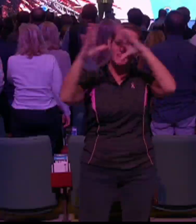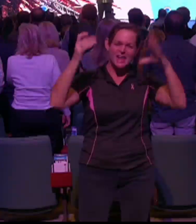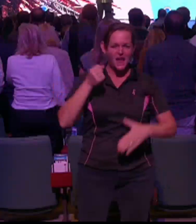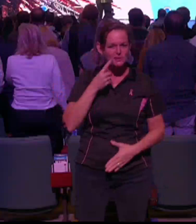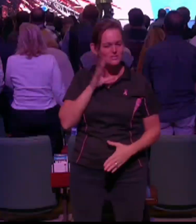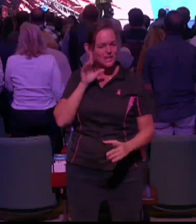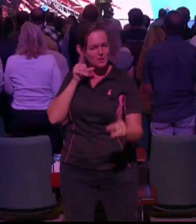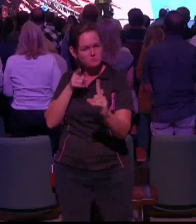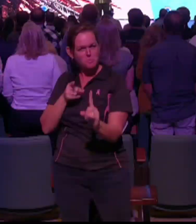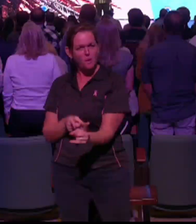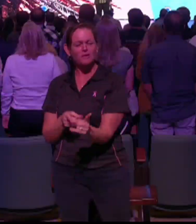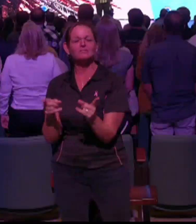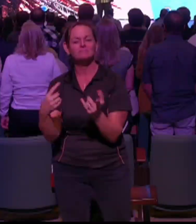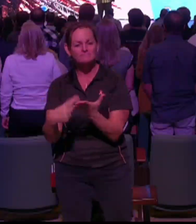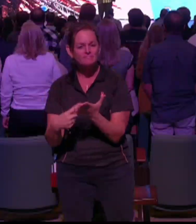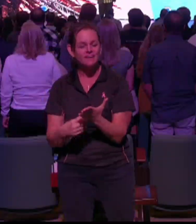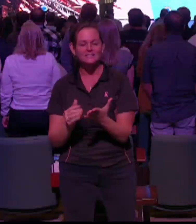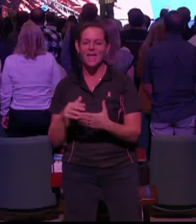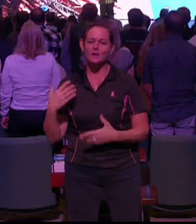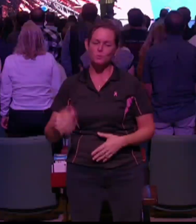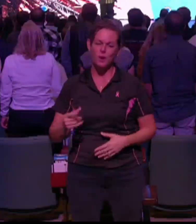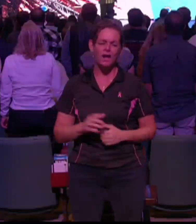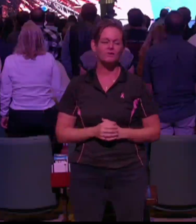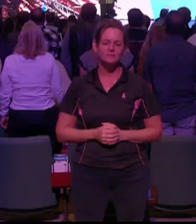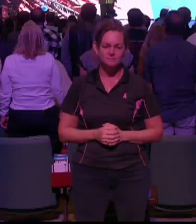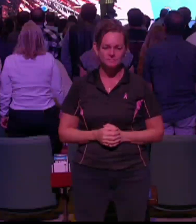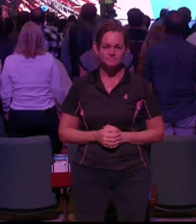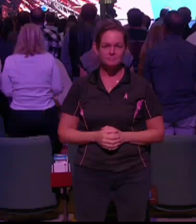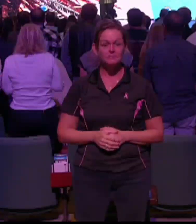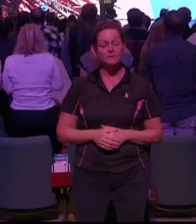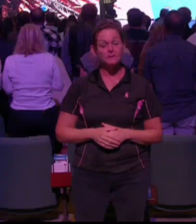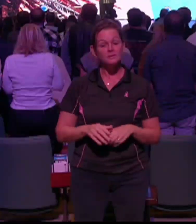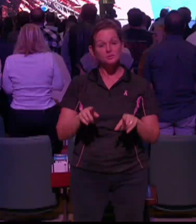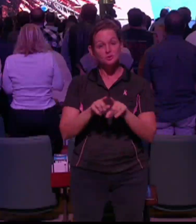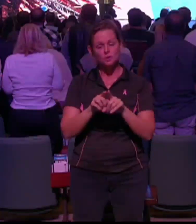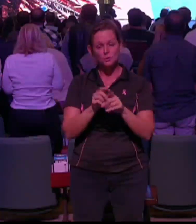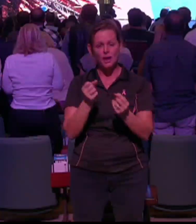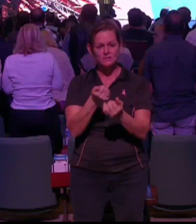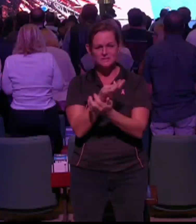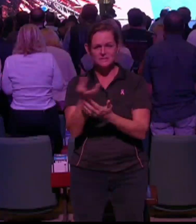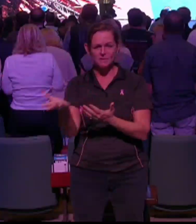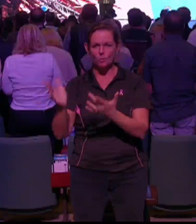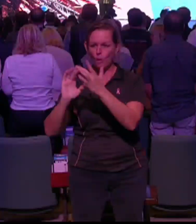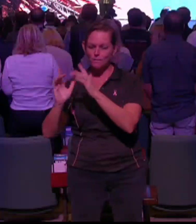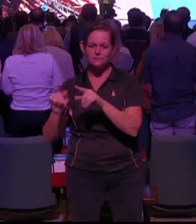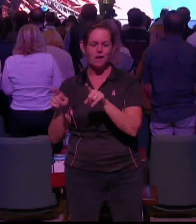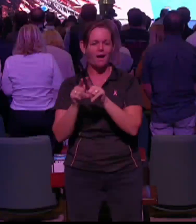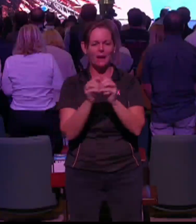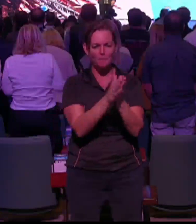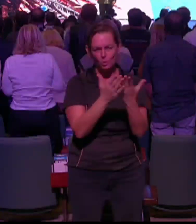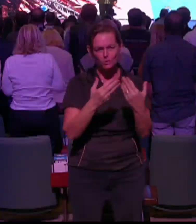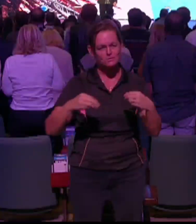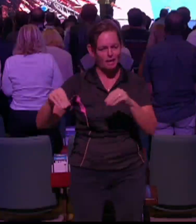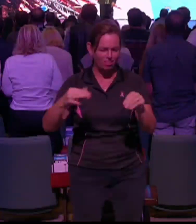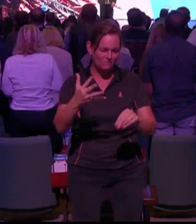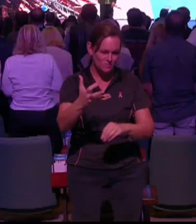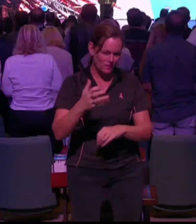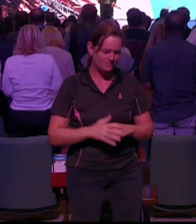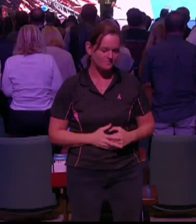is a lot of Lisa Bevere and John Bevere materials in our connector. Of course, we've got the new bookstore. But if you need prayer, our prayer team's coming forward. We'd love to meet with you.